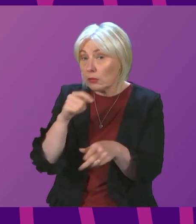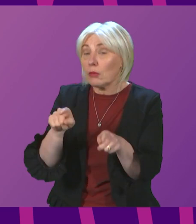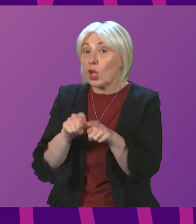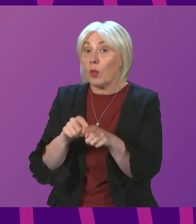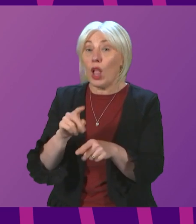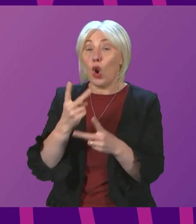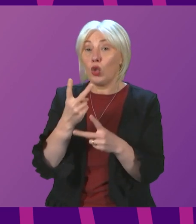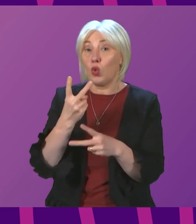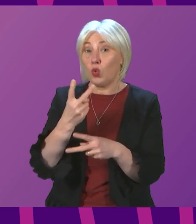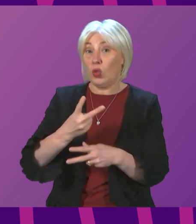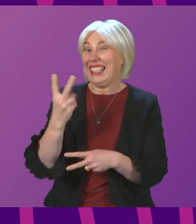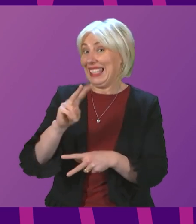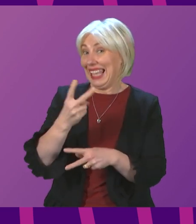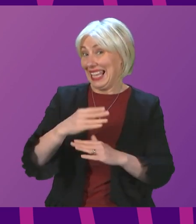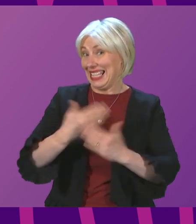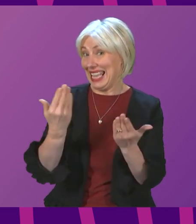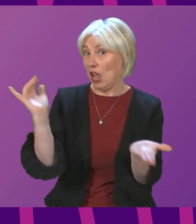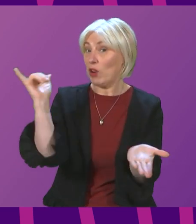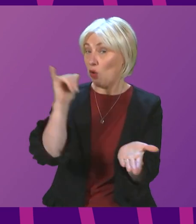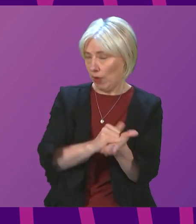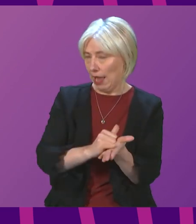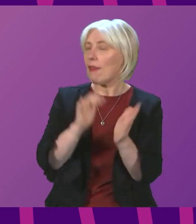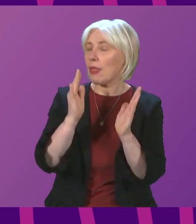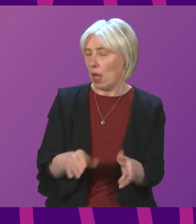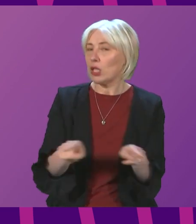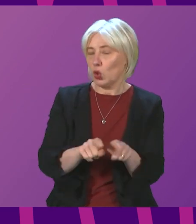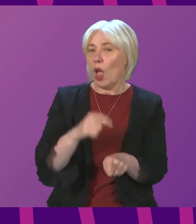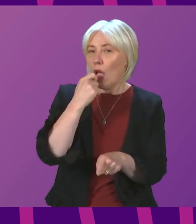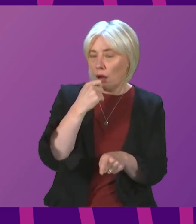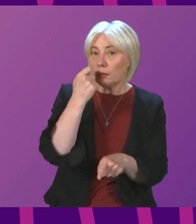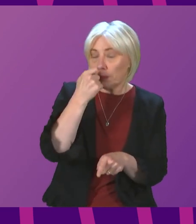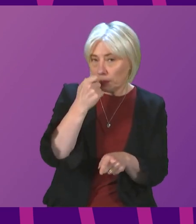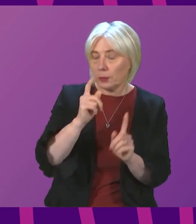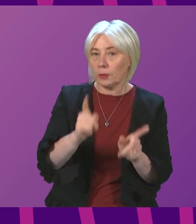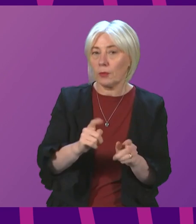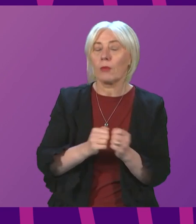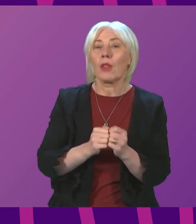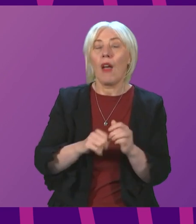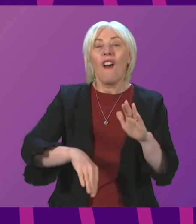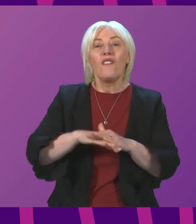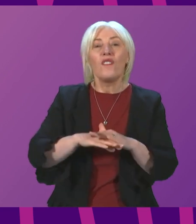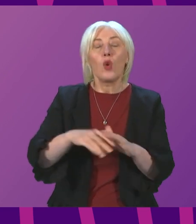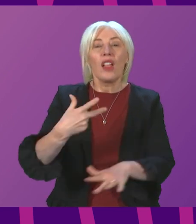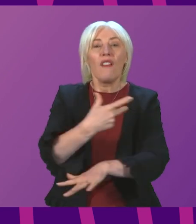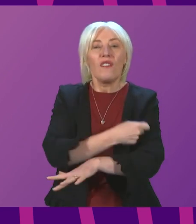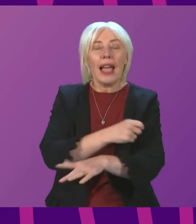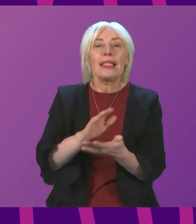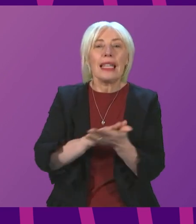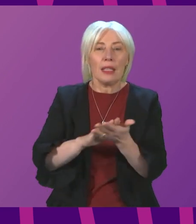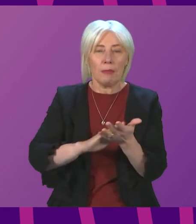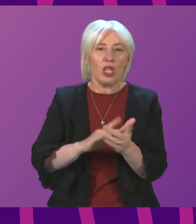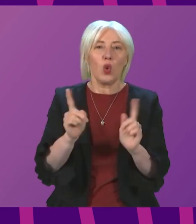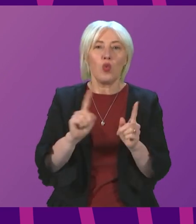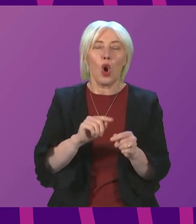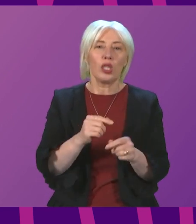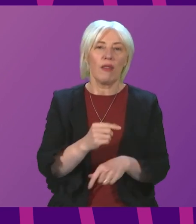here. Now, for international travel purposes, people are deemed to be fully vaccinated if they have completed at least a primary course of vaccination.